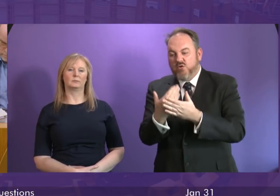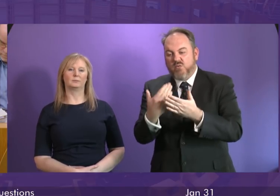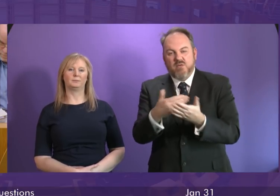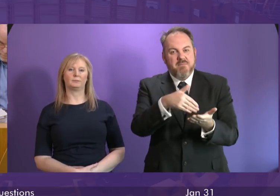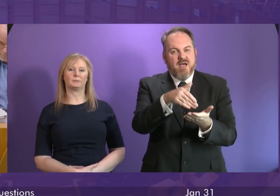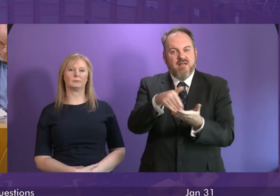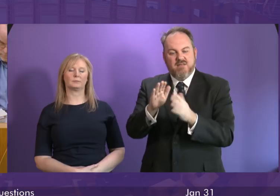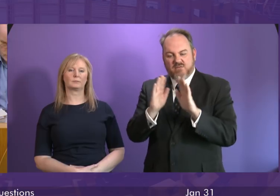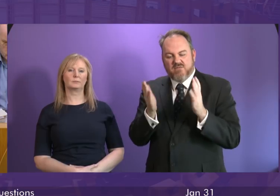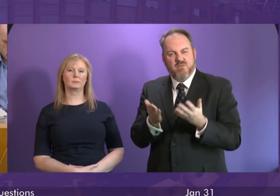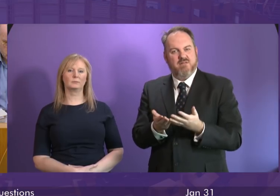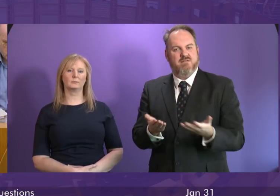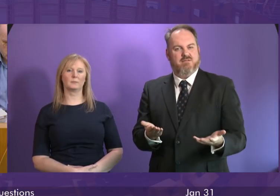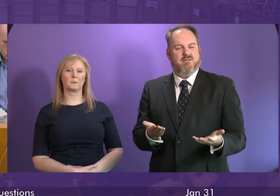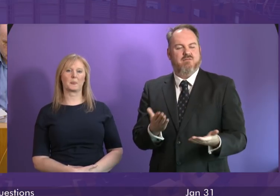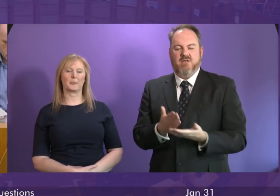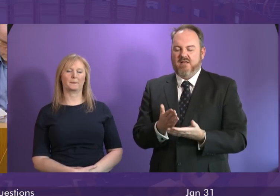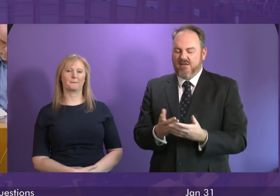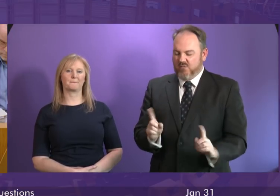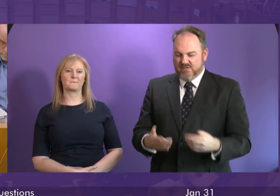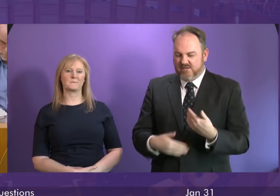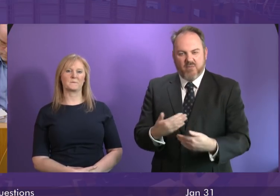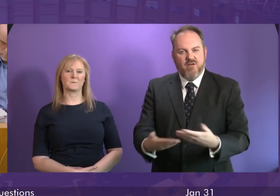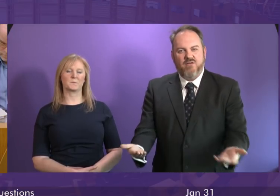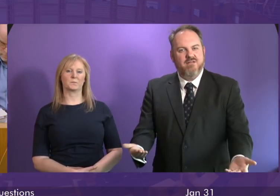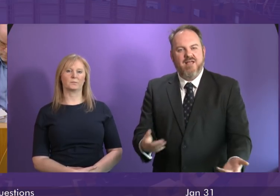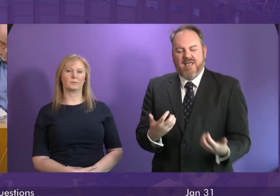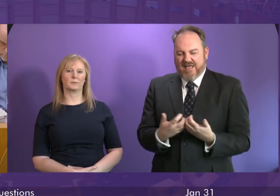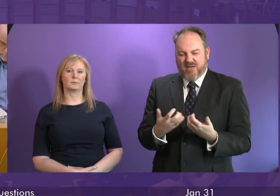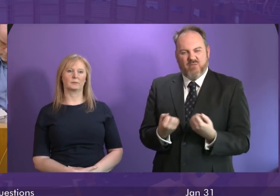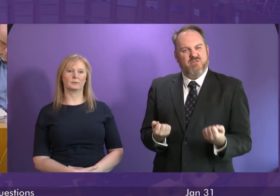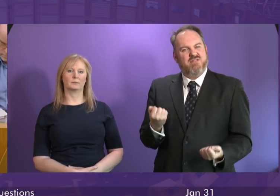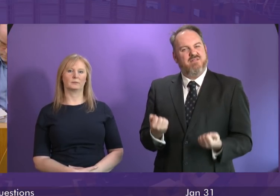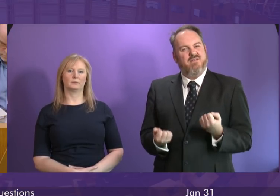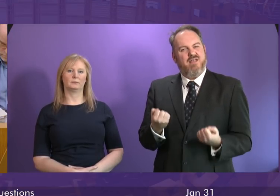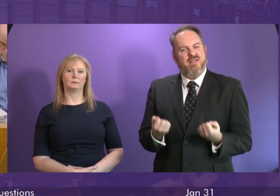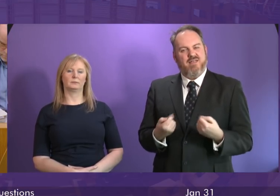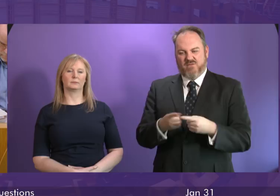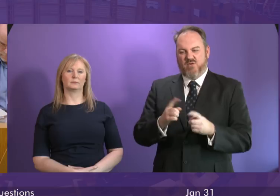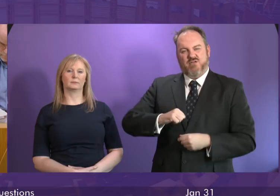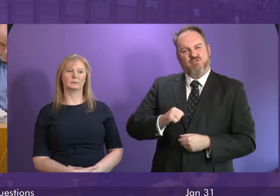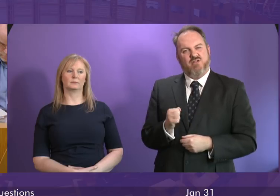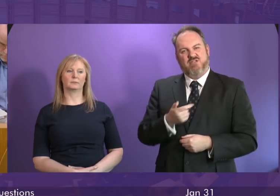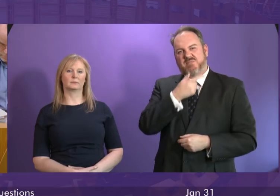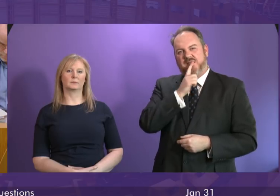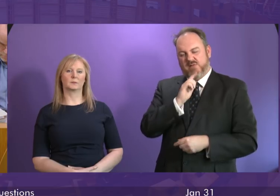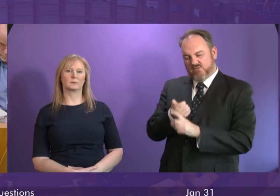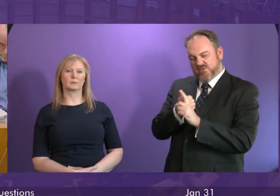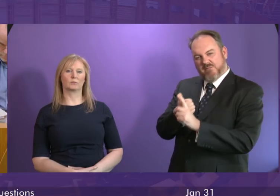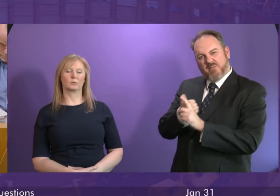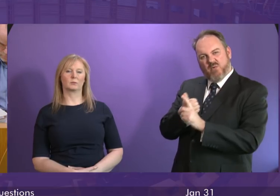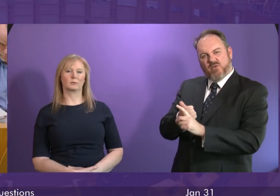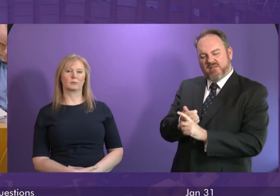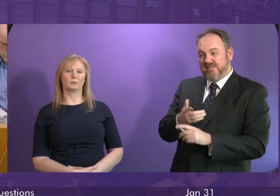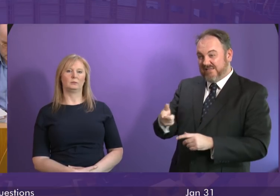presiding officer what on earth is the justification for the Scottish public to be backing an industry like